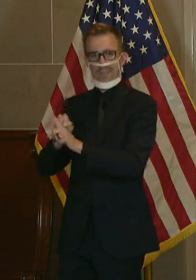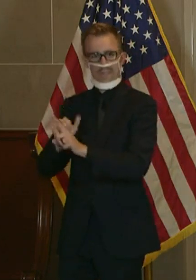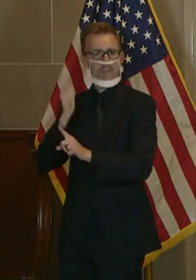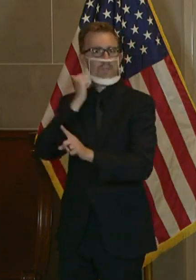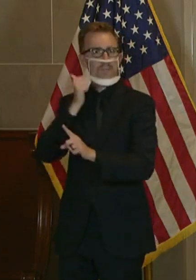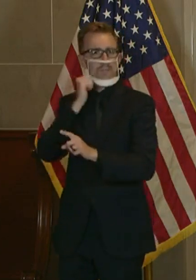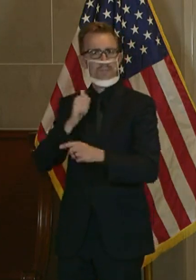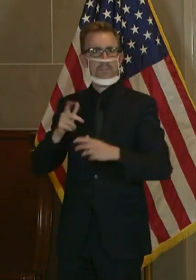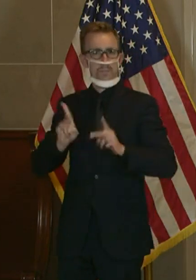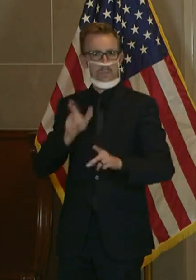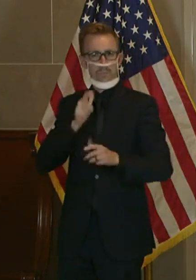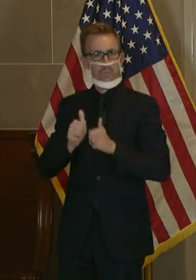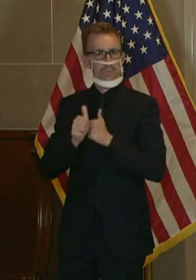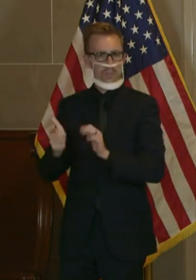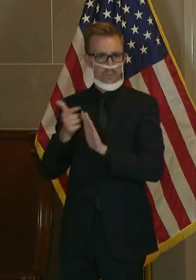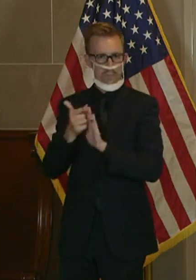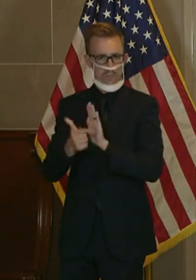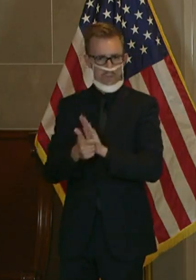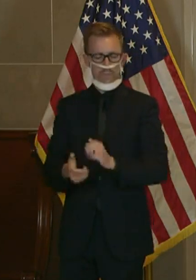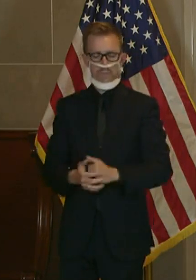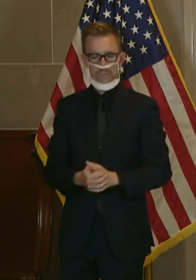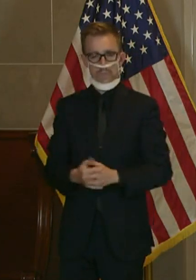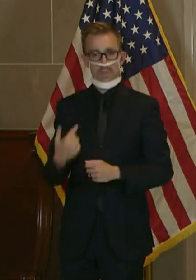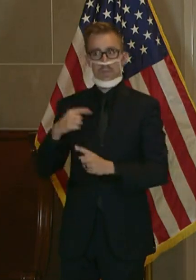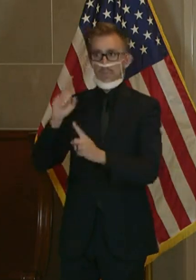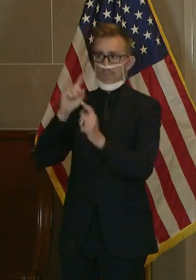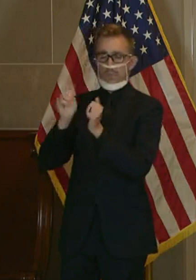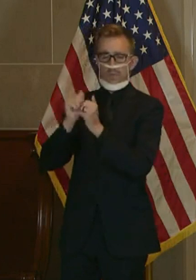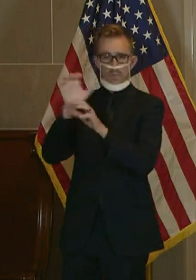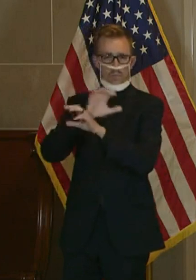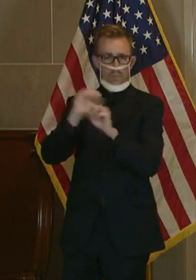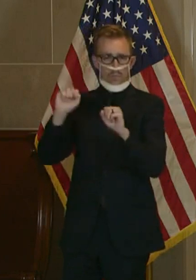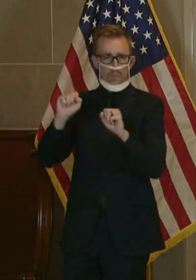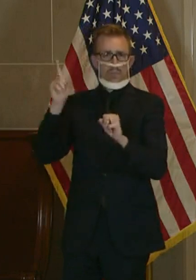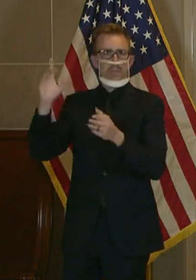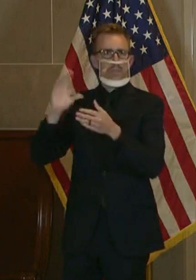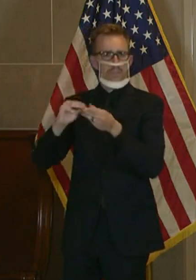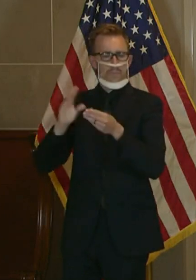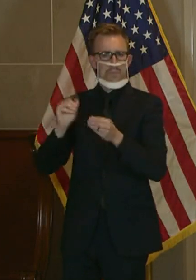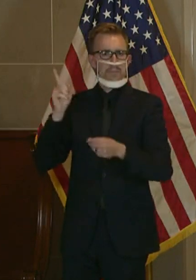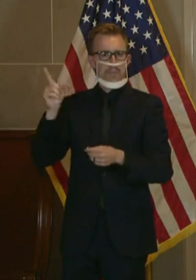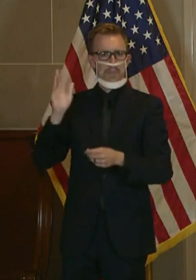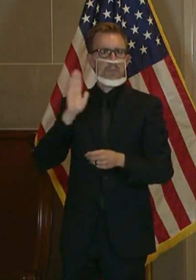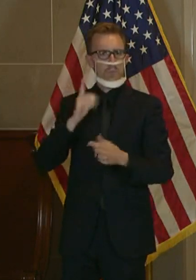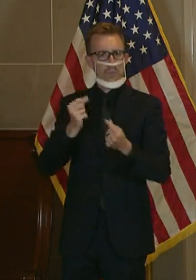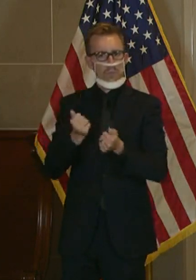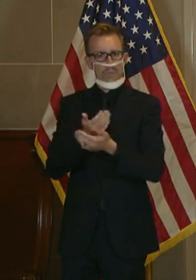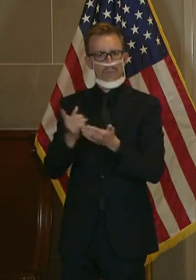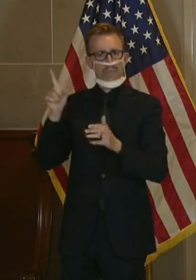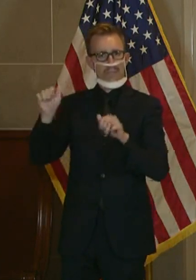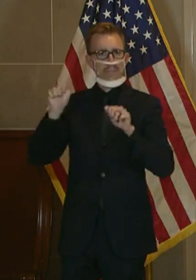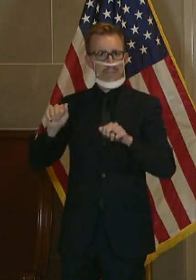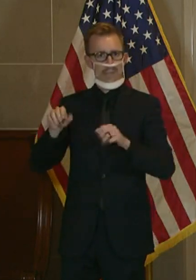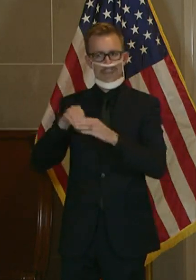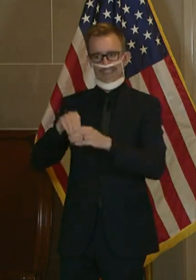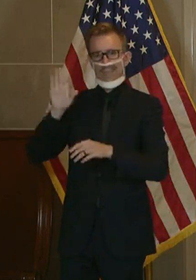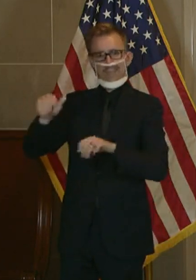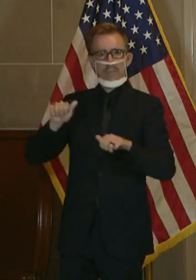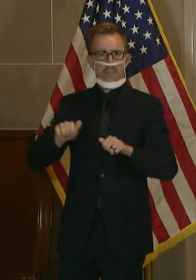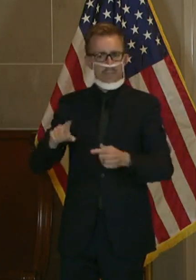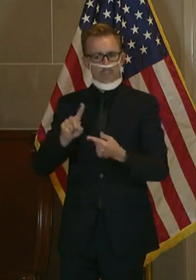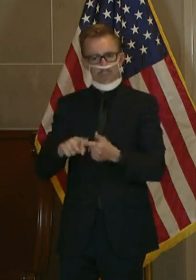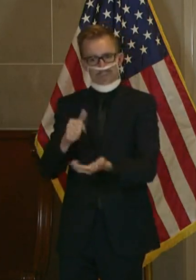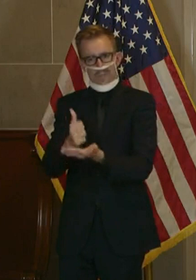citizens. The conversation I had with the President said that he would do everything he could within his powers to help with this